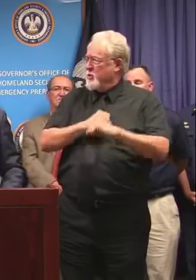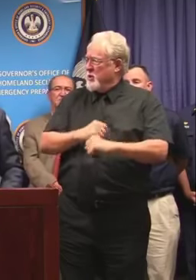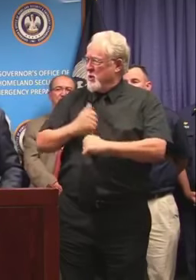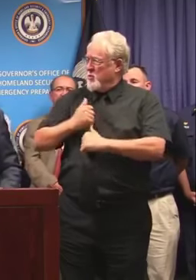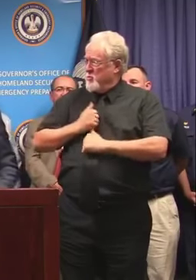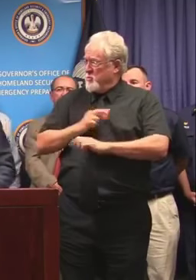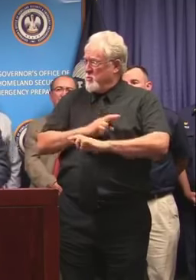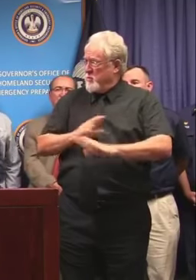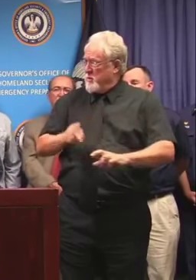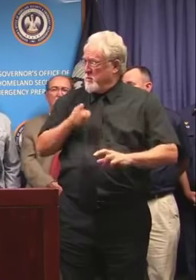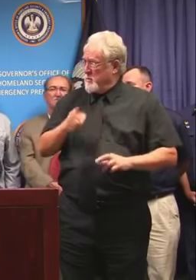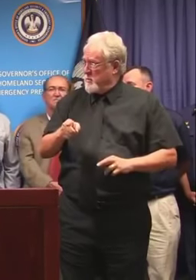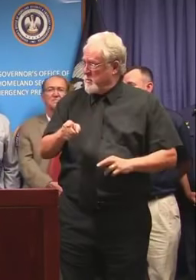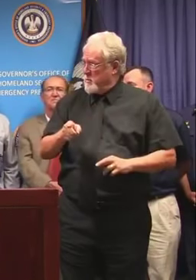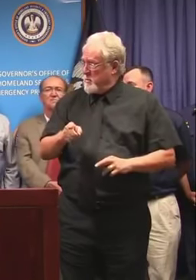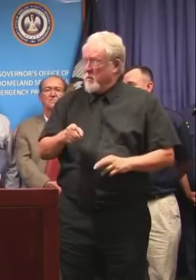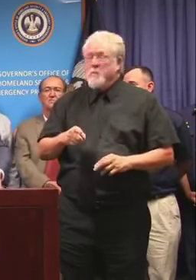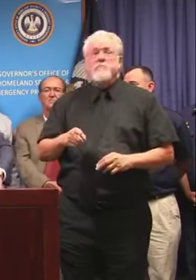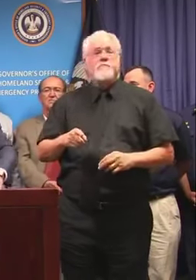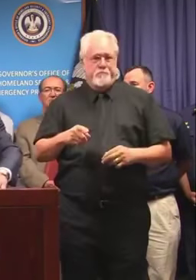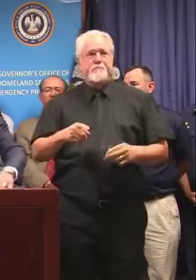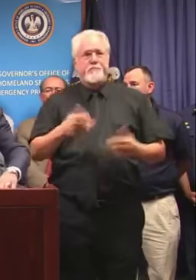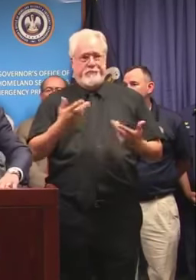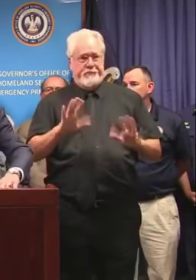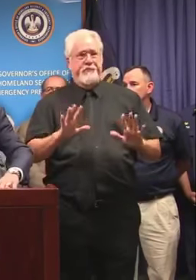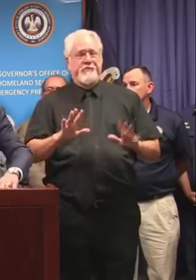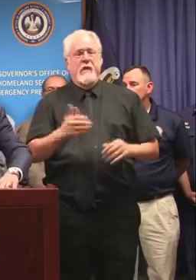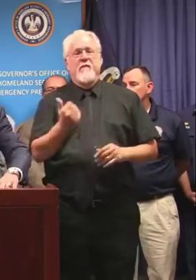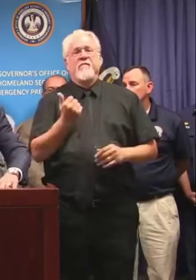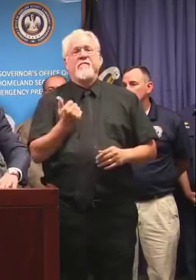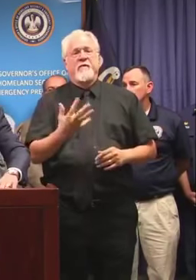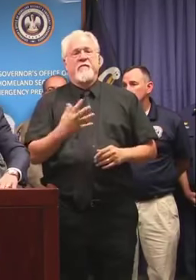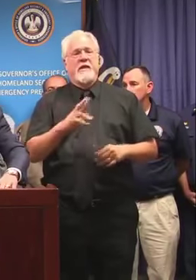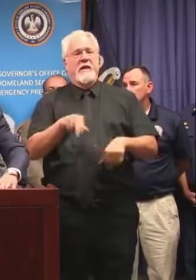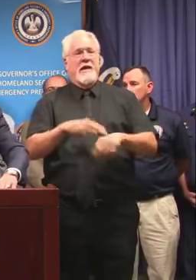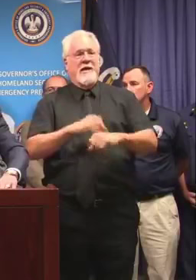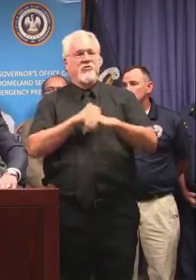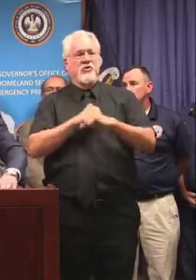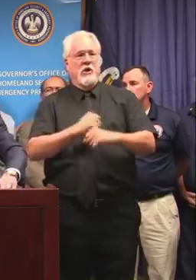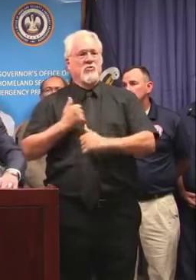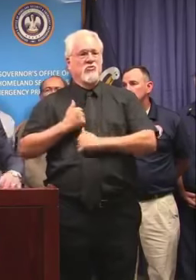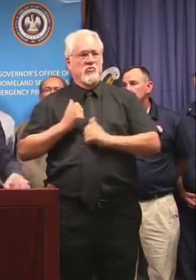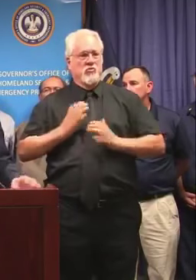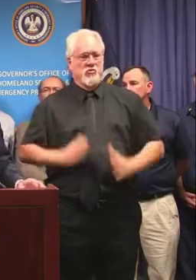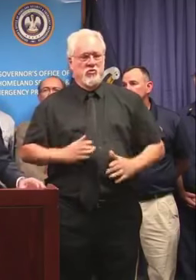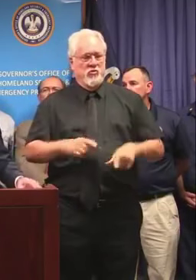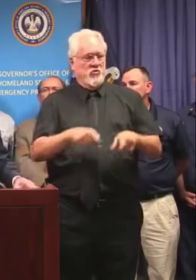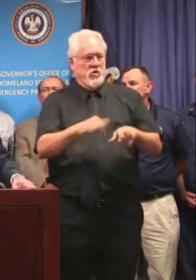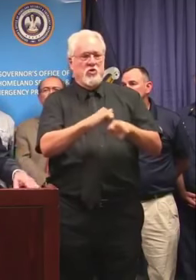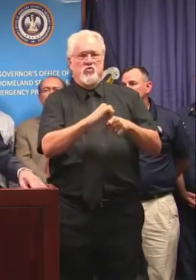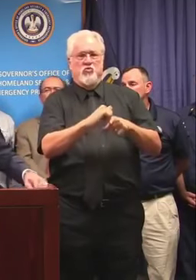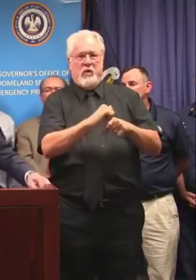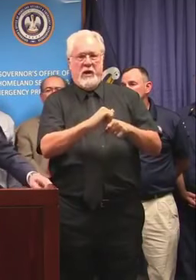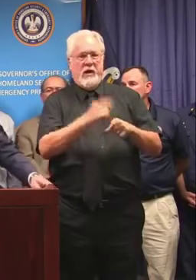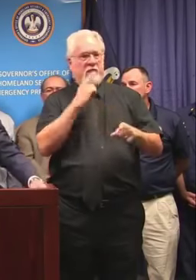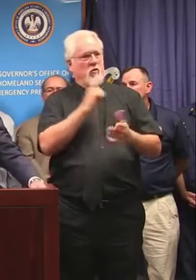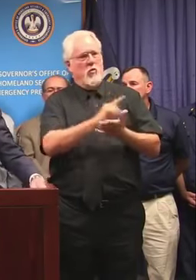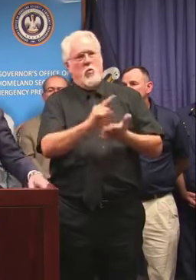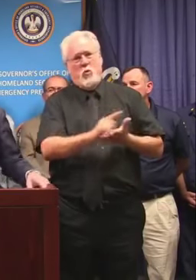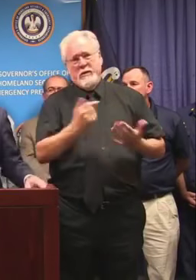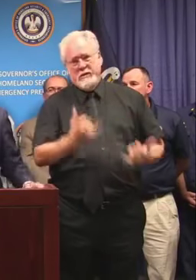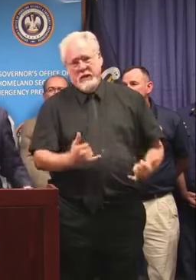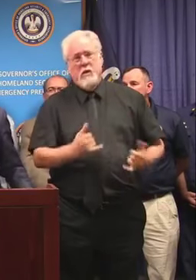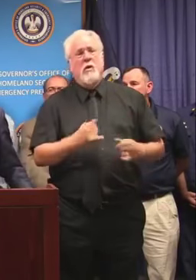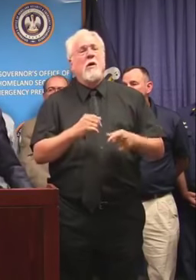in place on site already? They are. Fifteen National Guard soldiers who have been trained up on this mission for weeks now